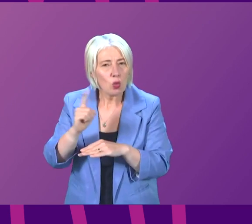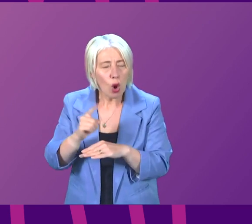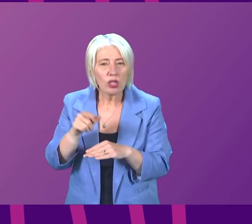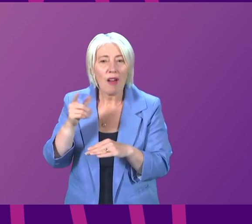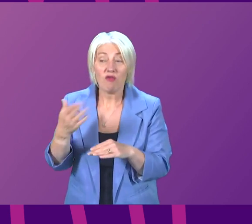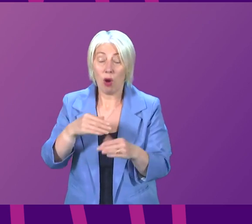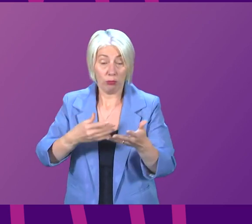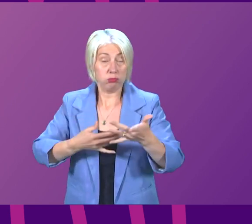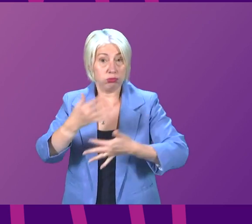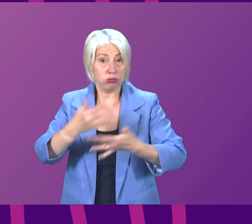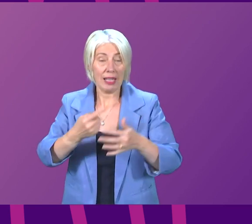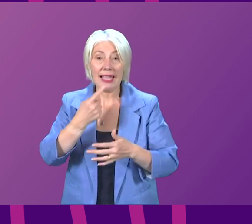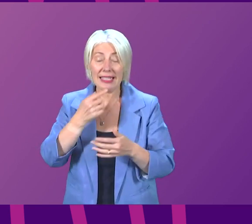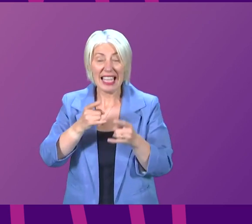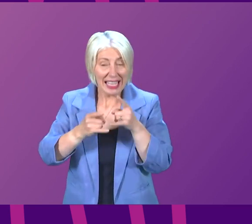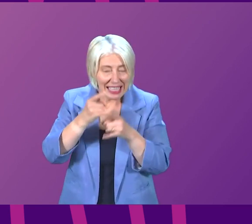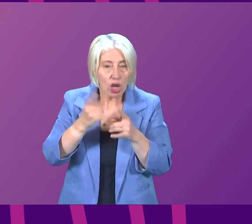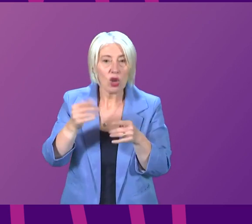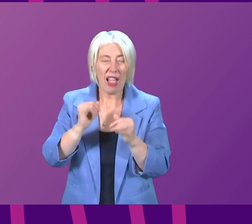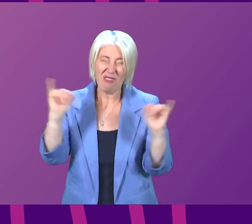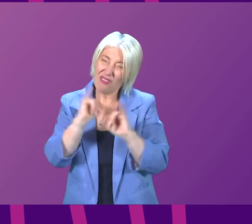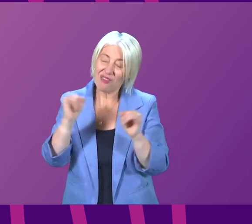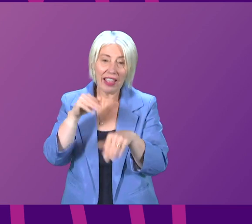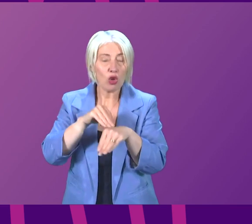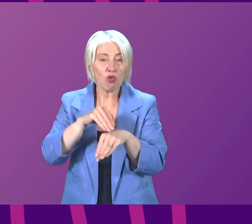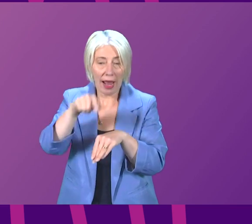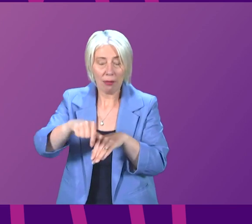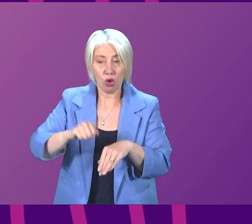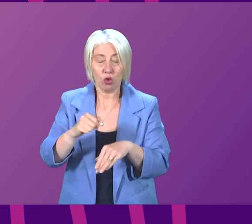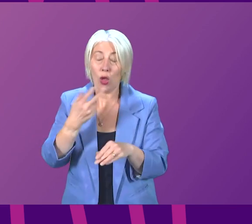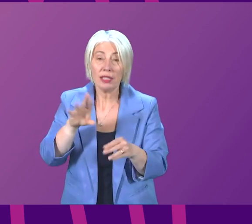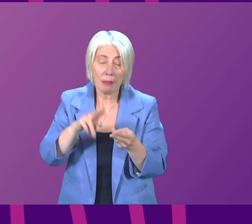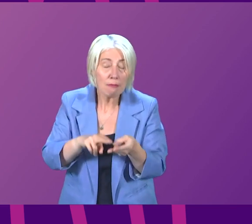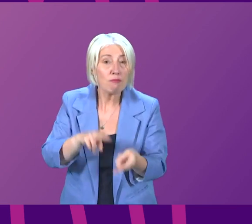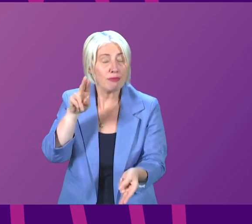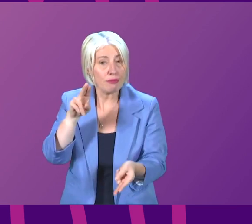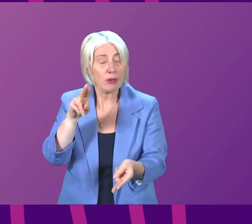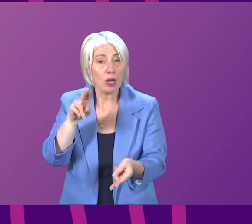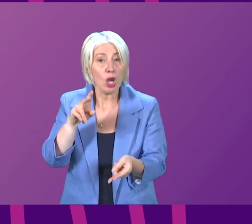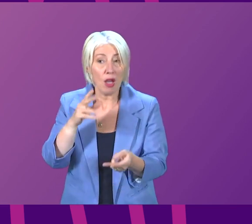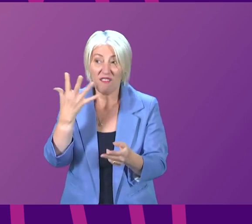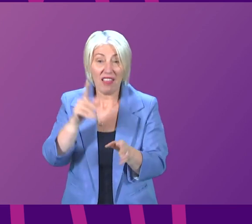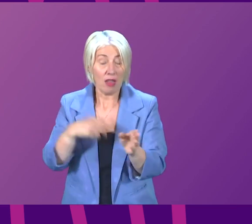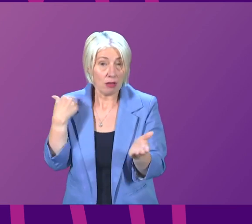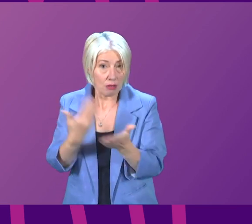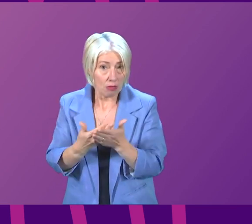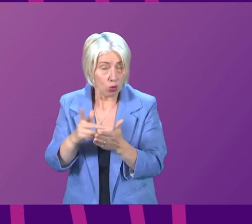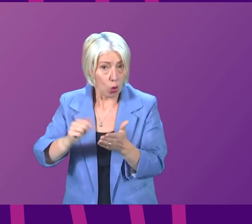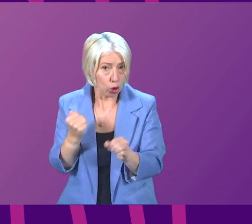reported figures showing that sexual and violent crime in Scotland has risen significantly over the last five years